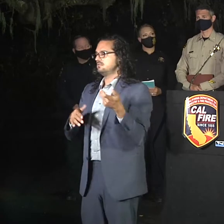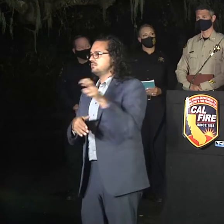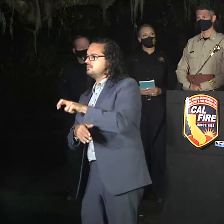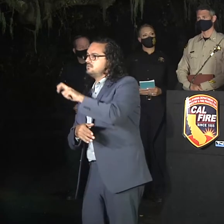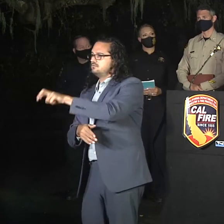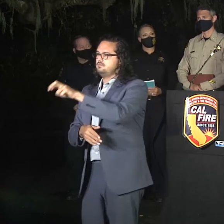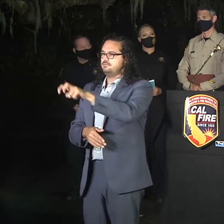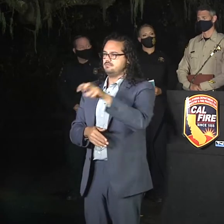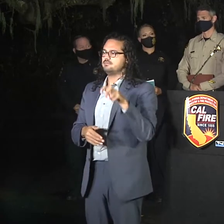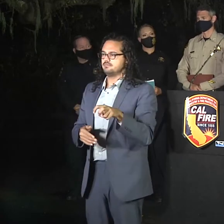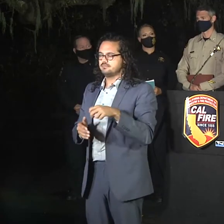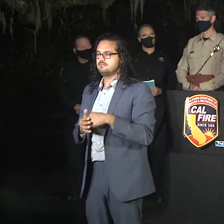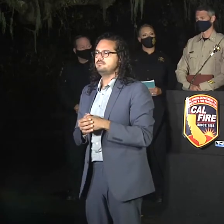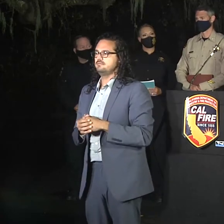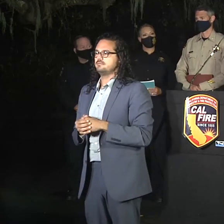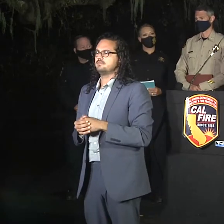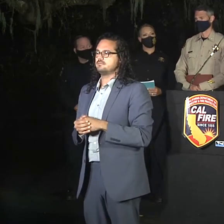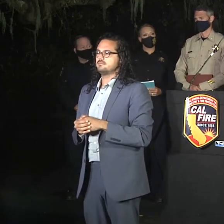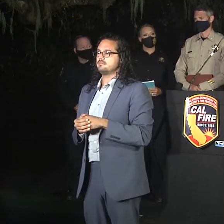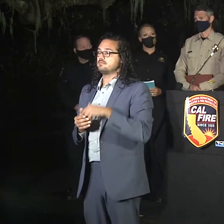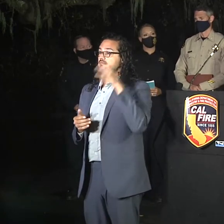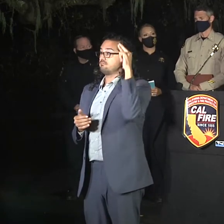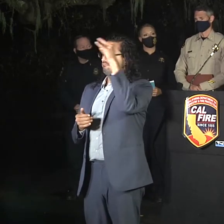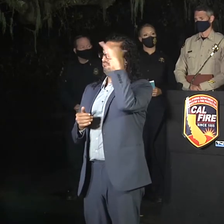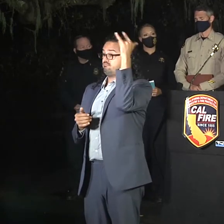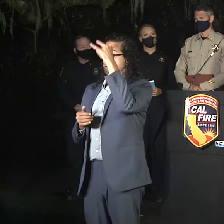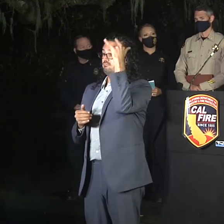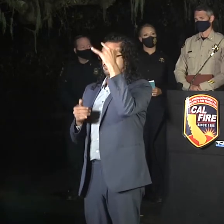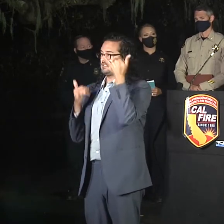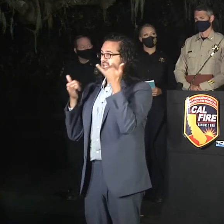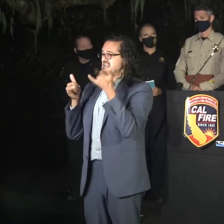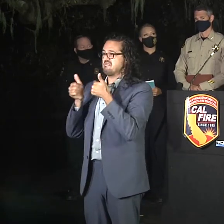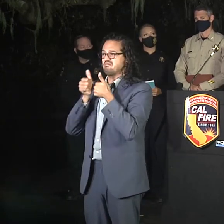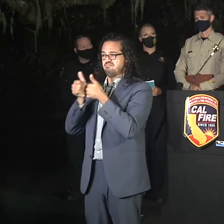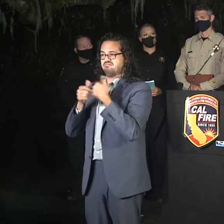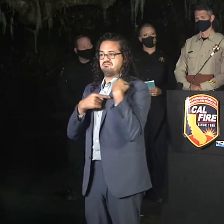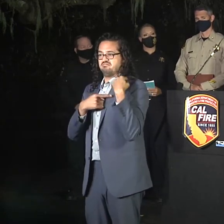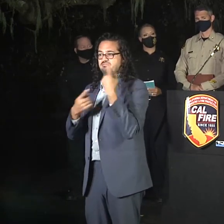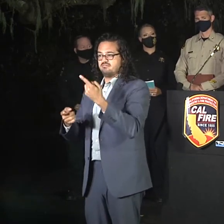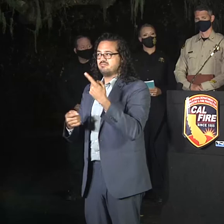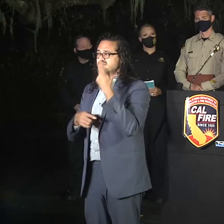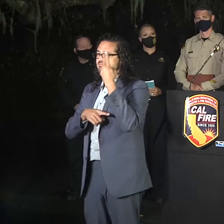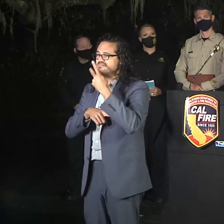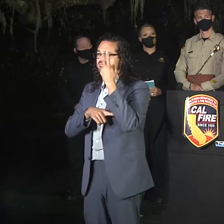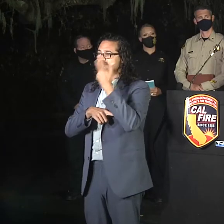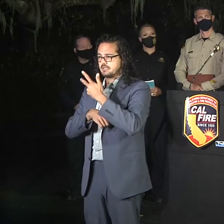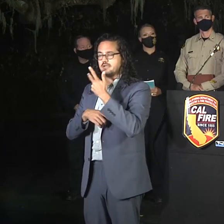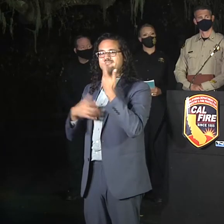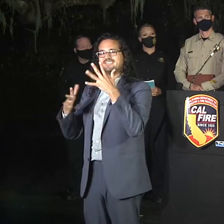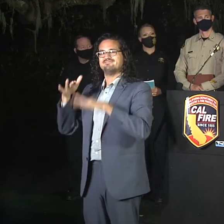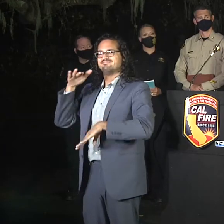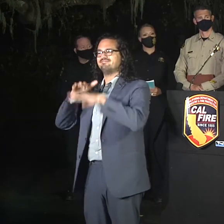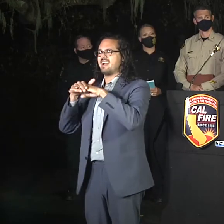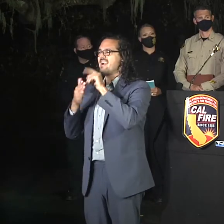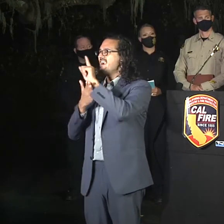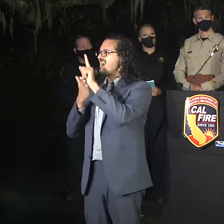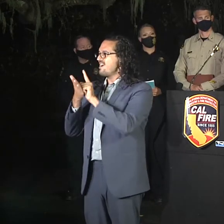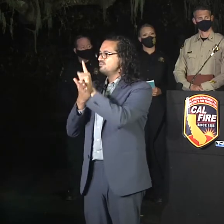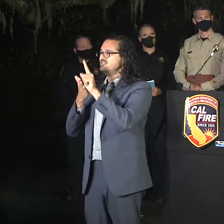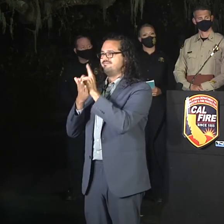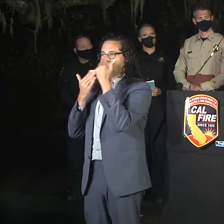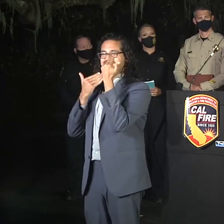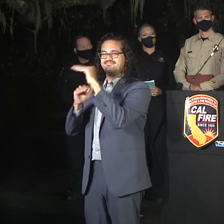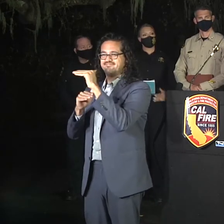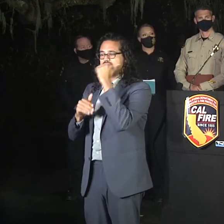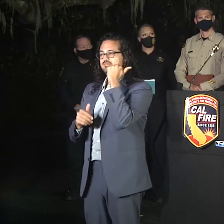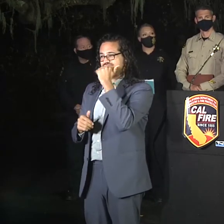weather. So we're going to be flying once again our aircraft. The past few days, we've topped out the amount of hours we can fly on our aircraft. Every day, we've been